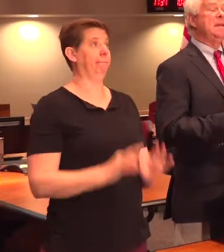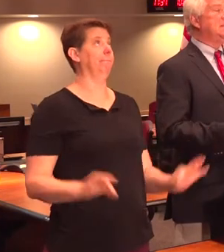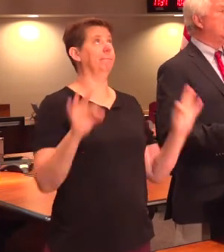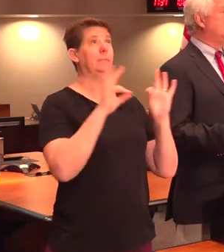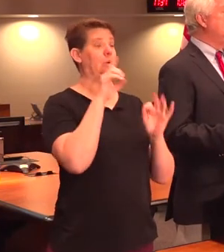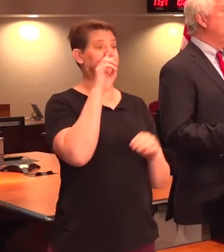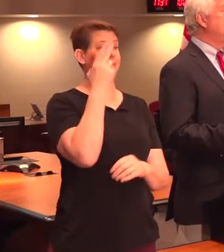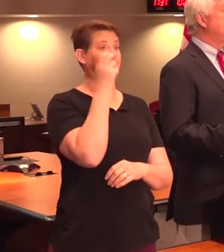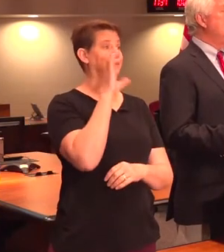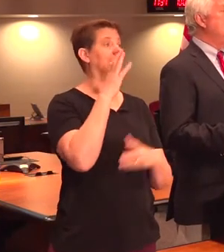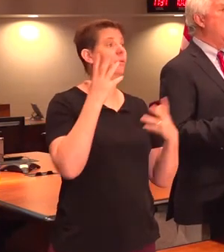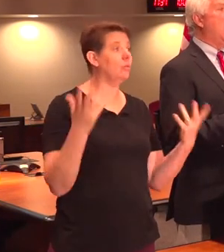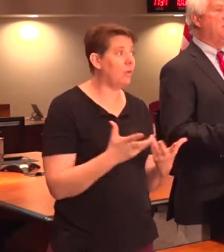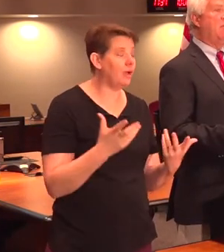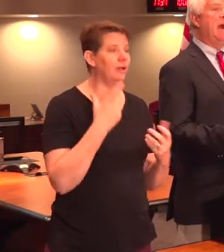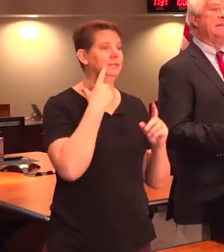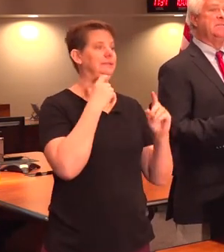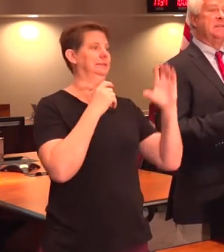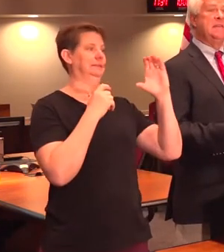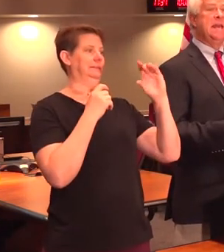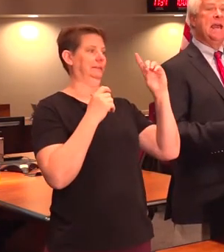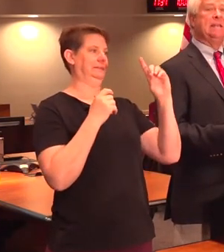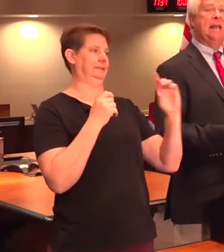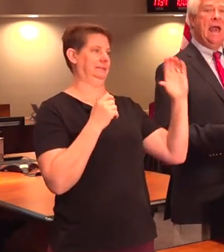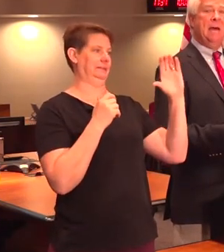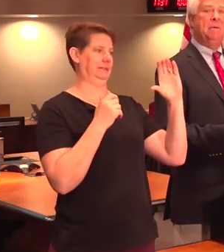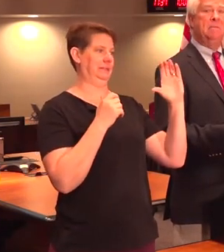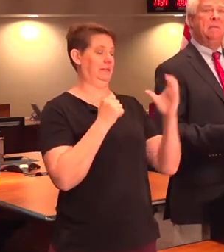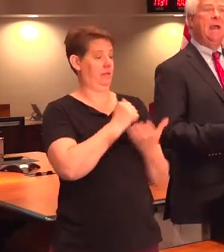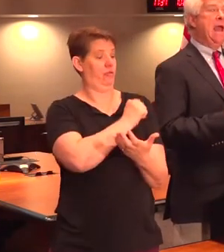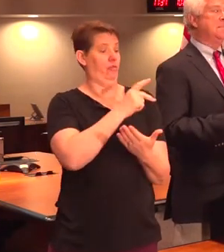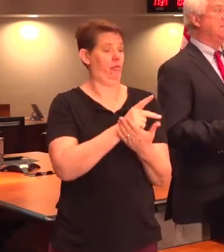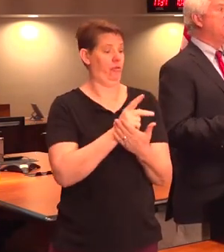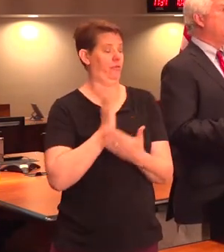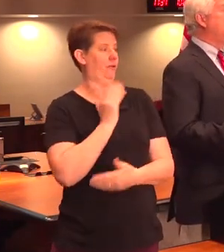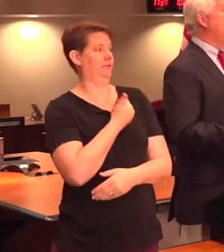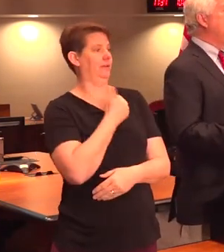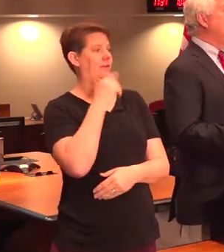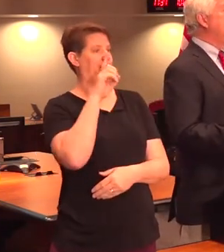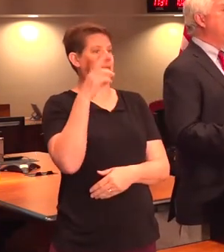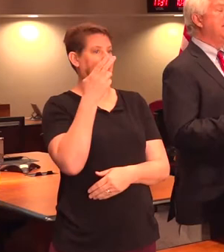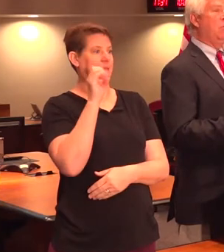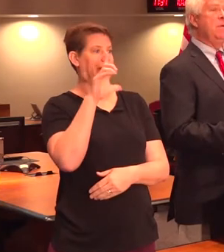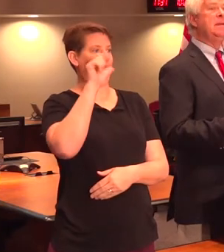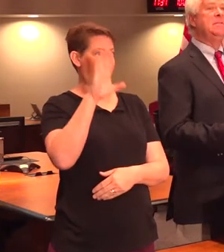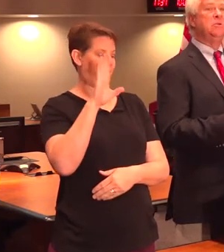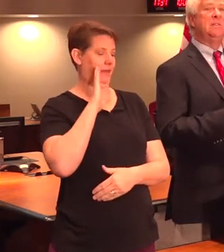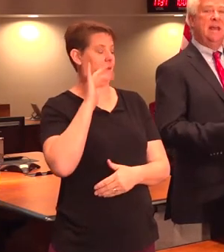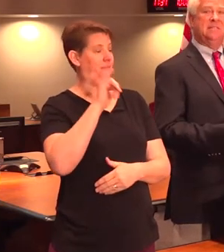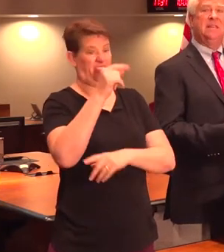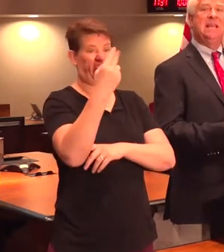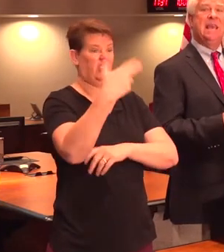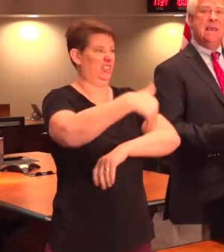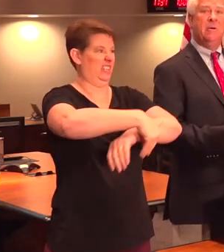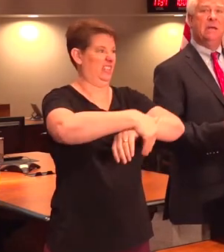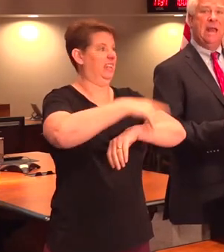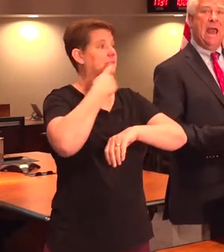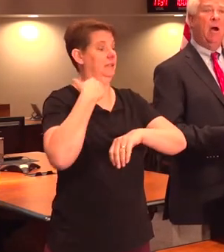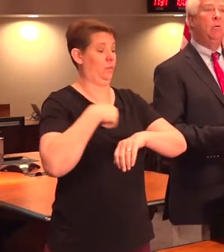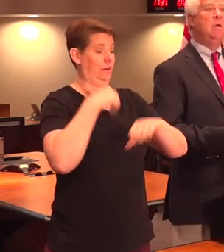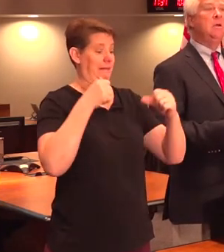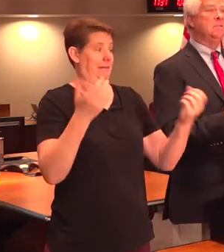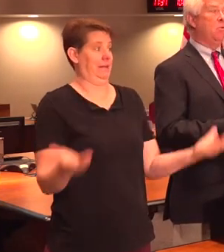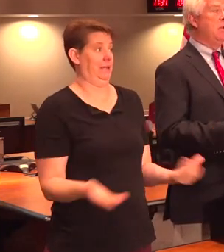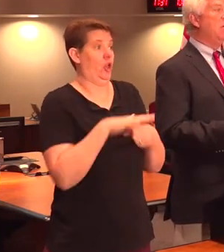now is the CDC authorized the DHEC lab as a Thursday evening that we can do testing here